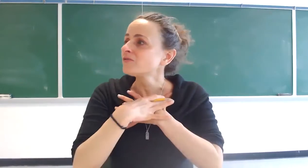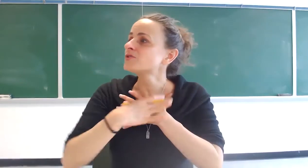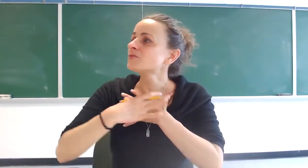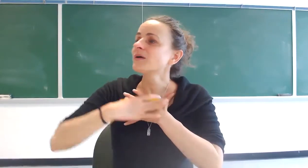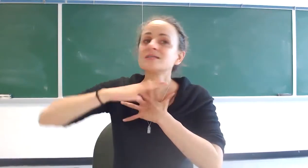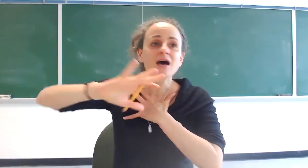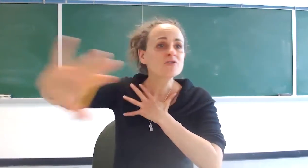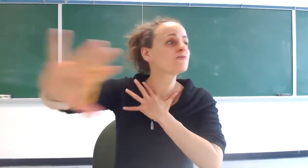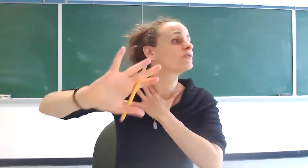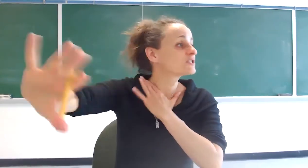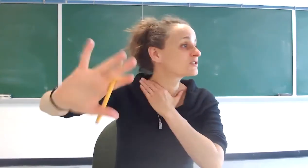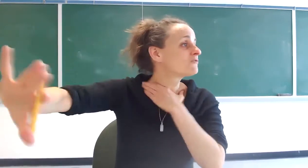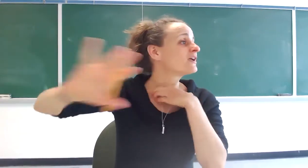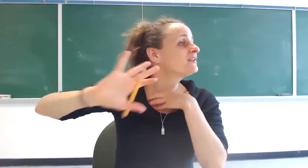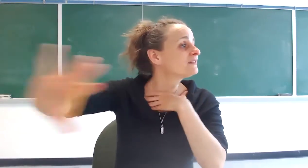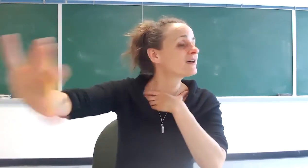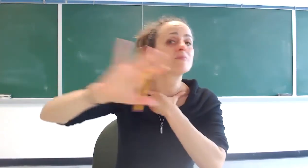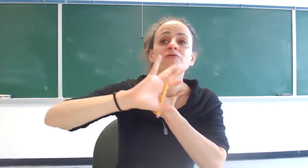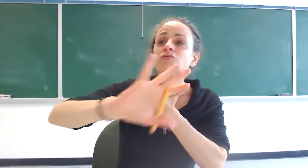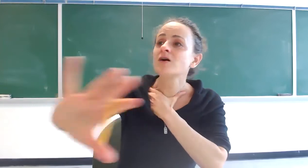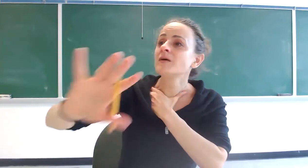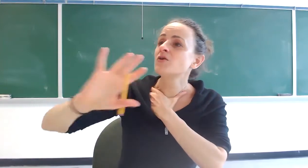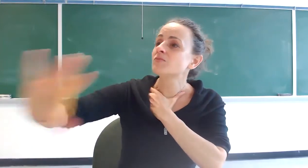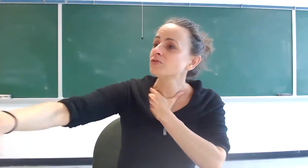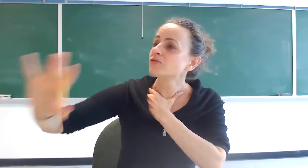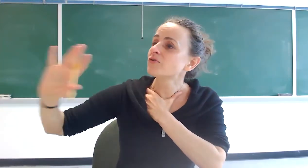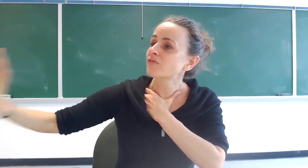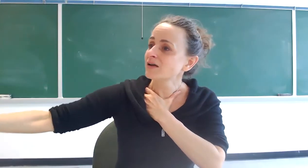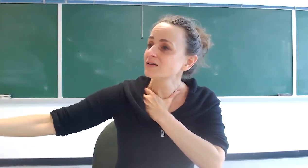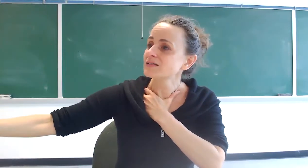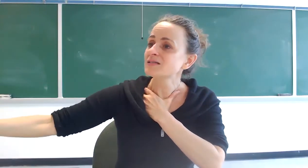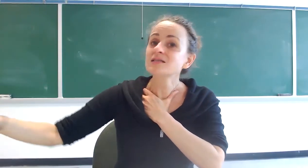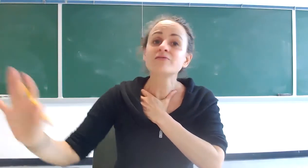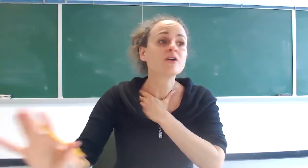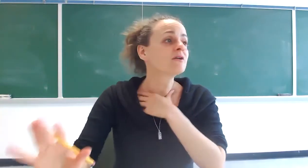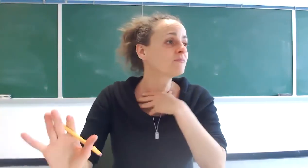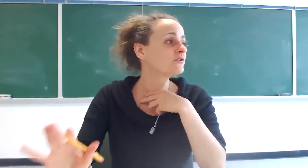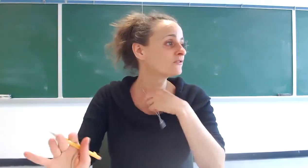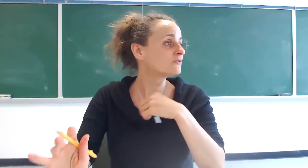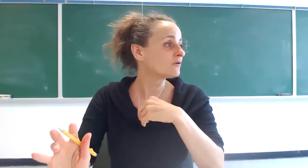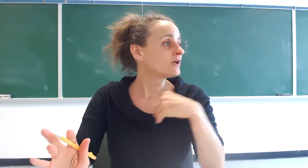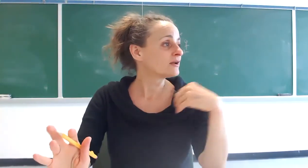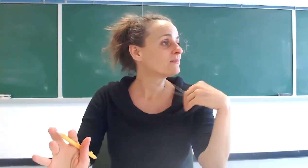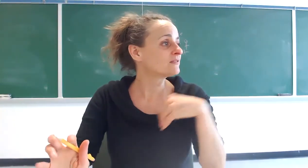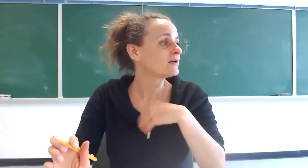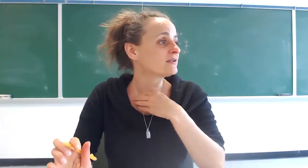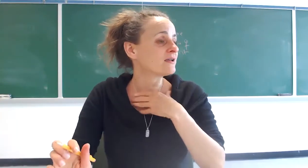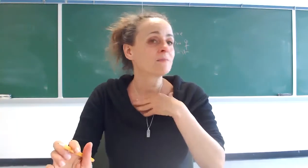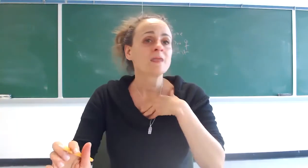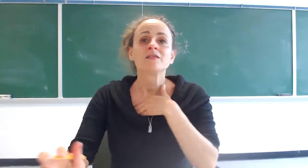which remains out of reach of any type of trauma abuse or violence this is very important to know let me say that again there